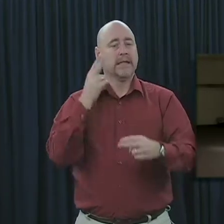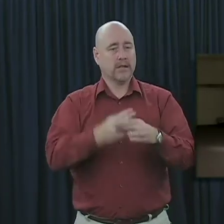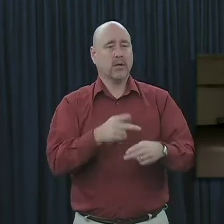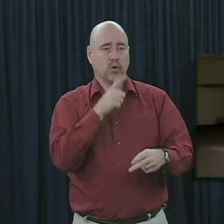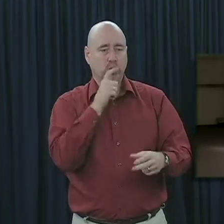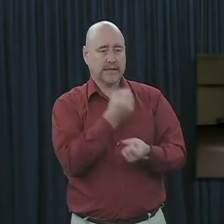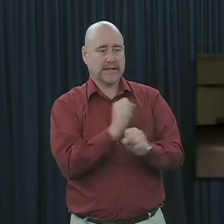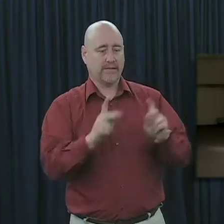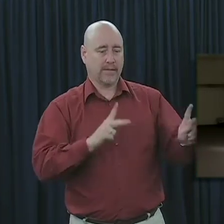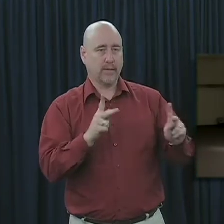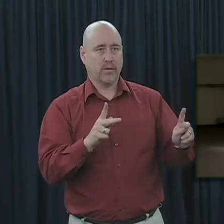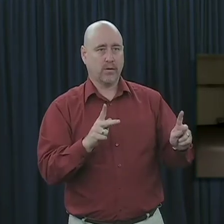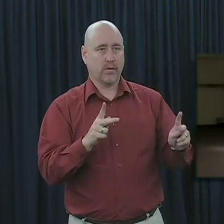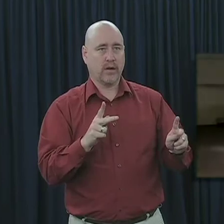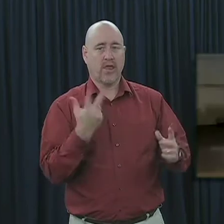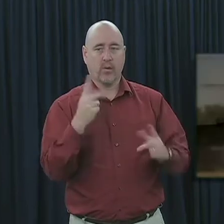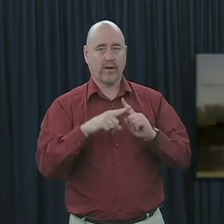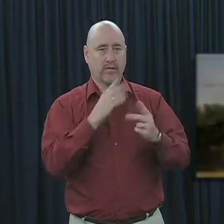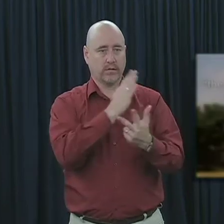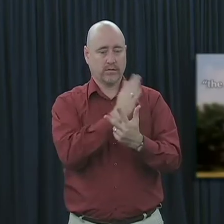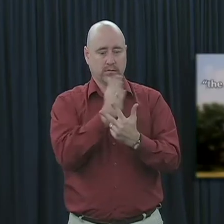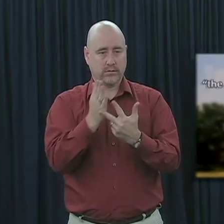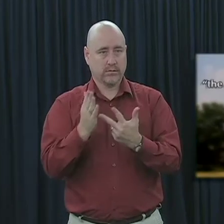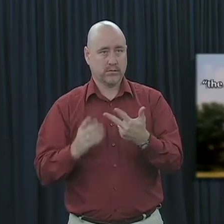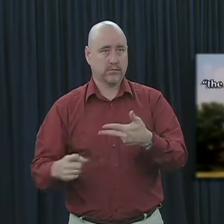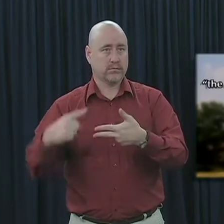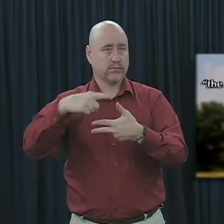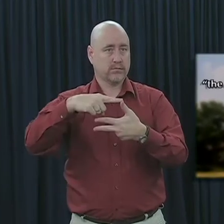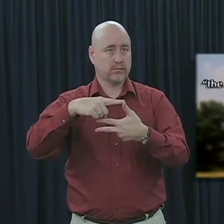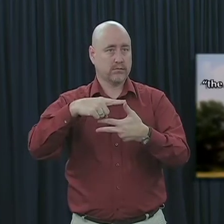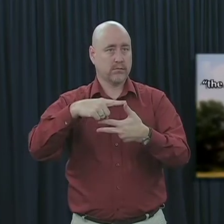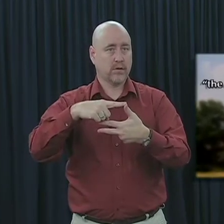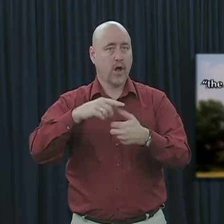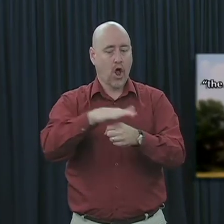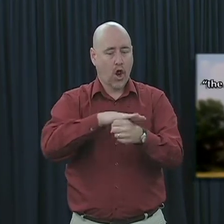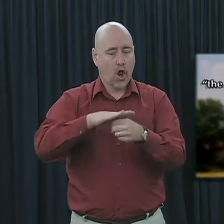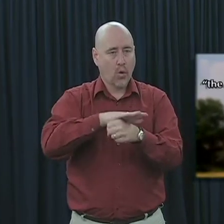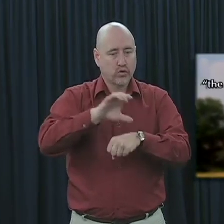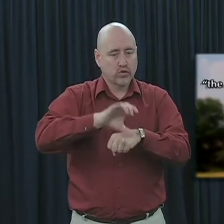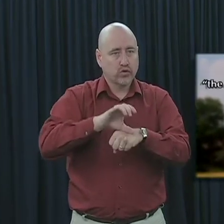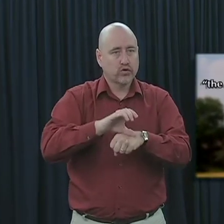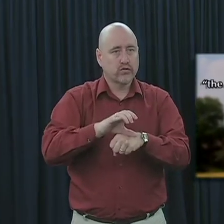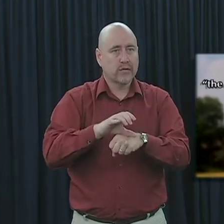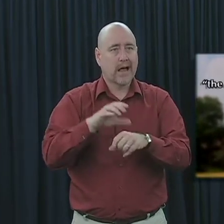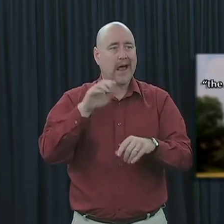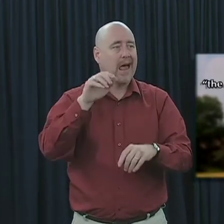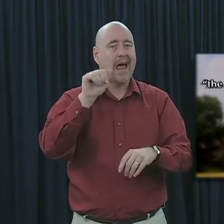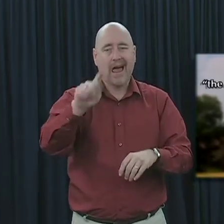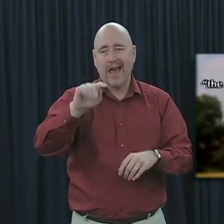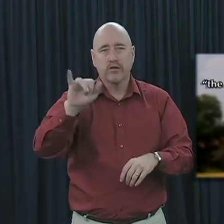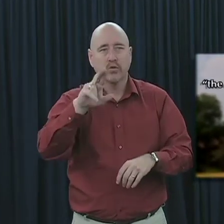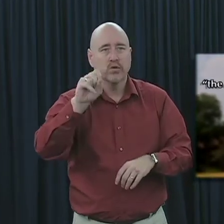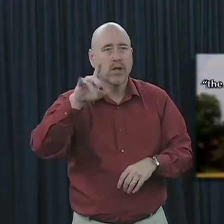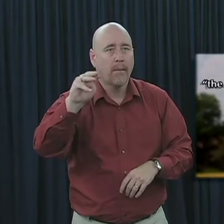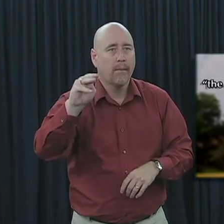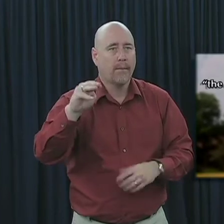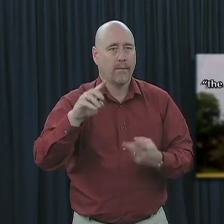individuals in one of three ways. It is used in either a local sense, as in the church at Jerusalem, or in a